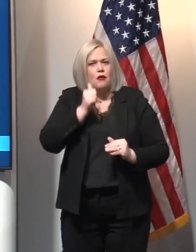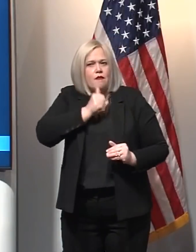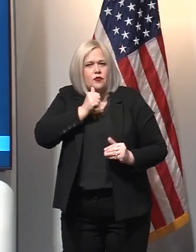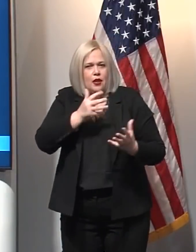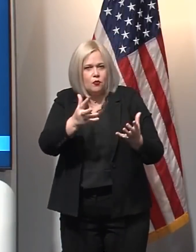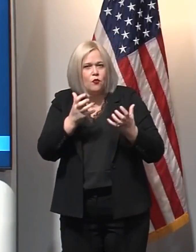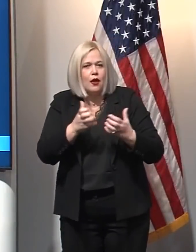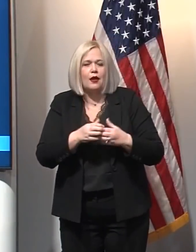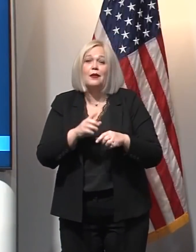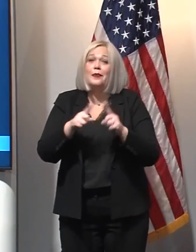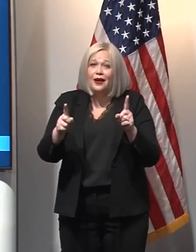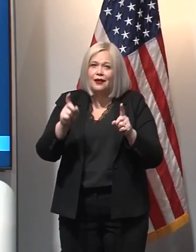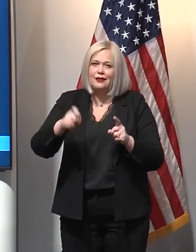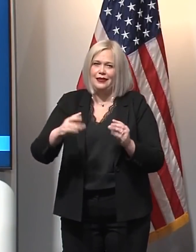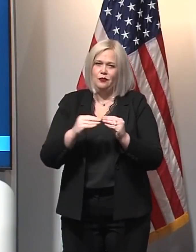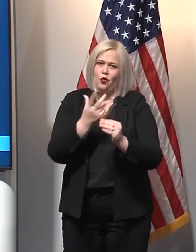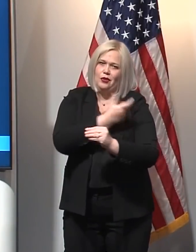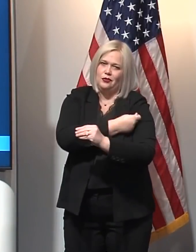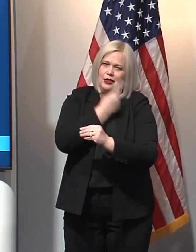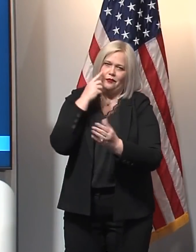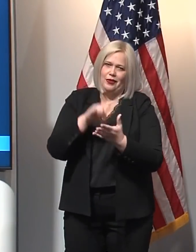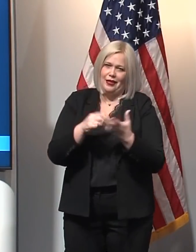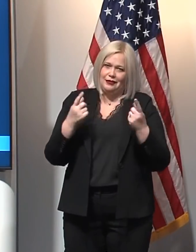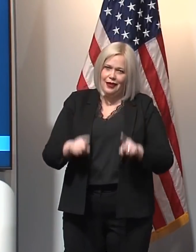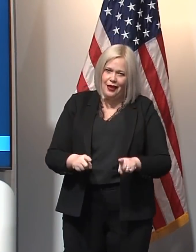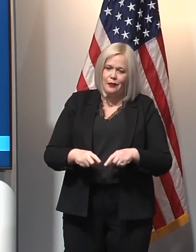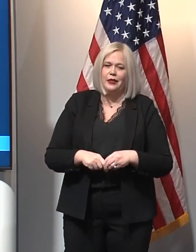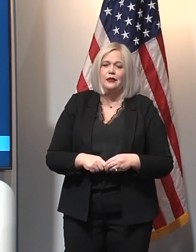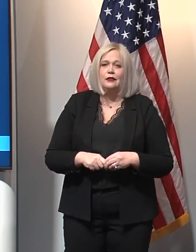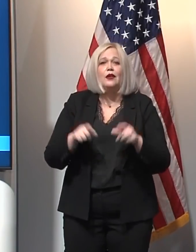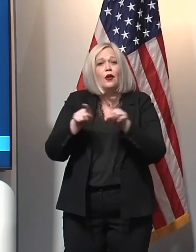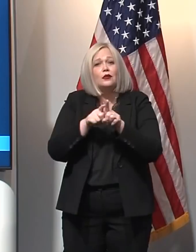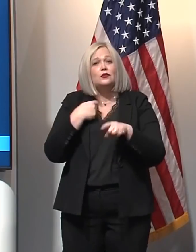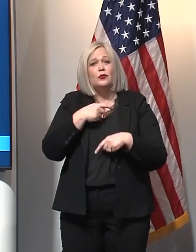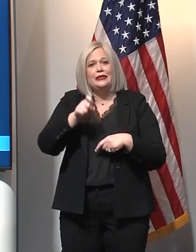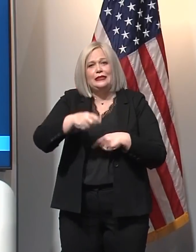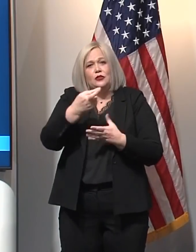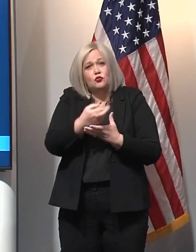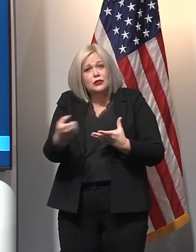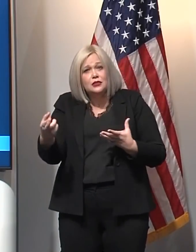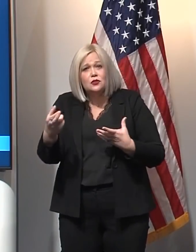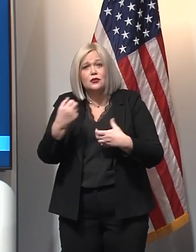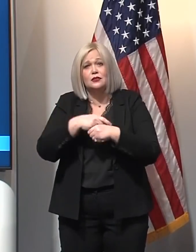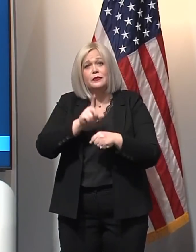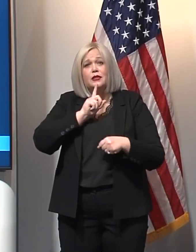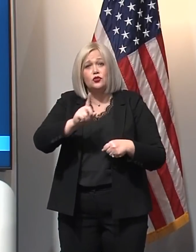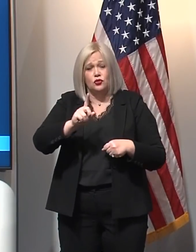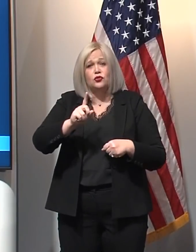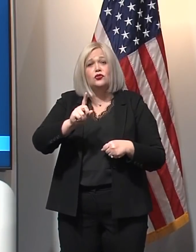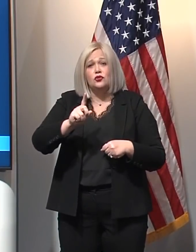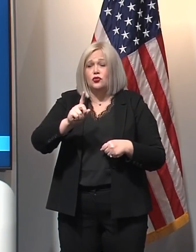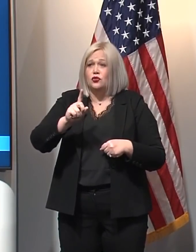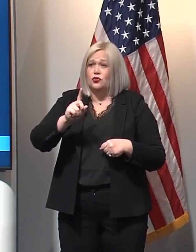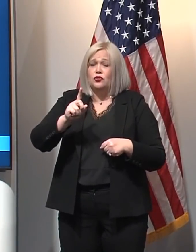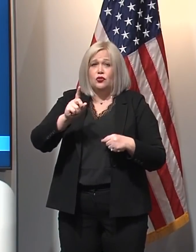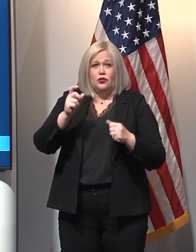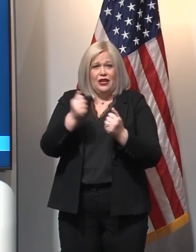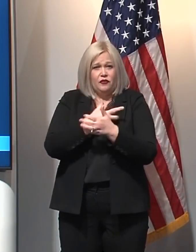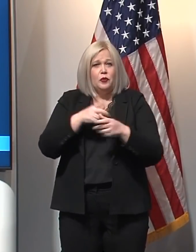need the vaccines in order to be successful, and we need the resources to make sure that we've got the administration